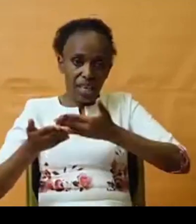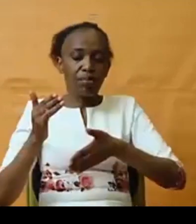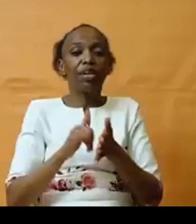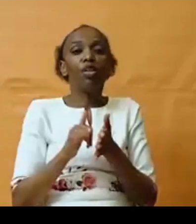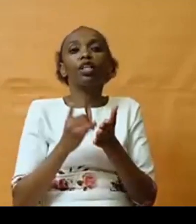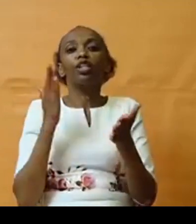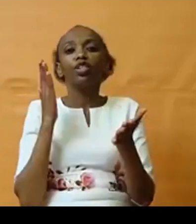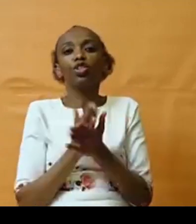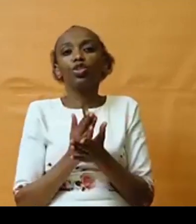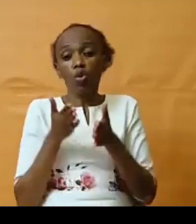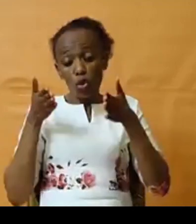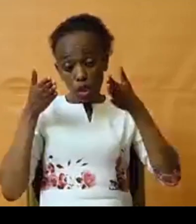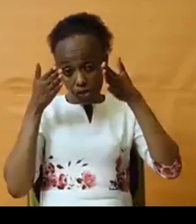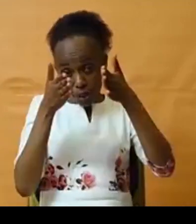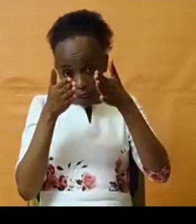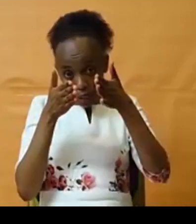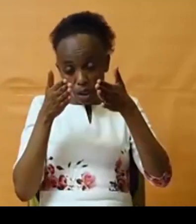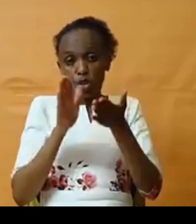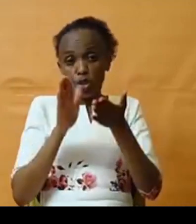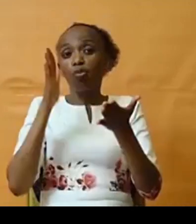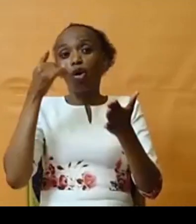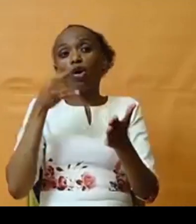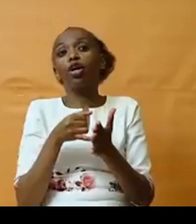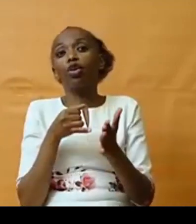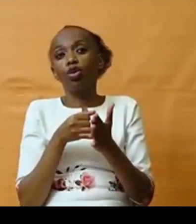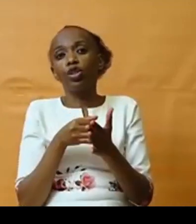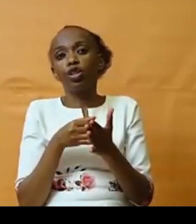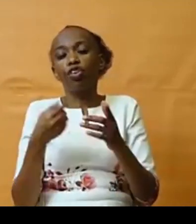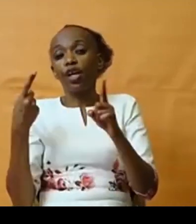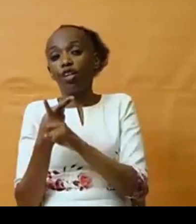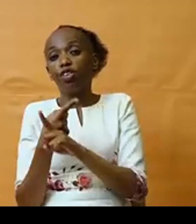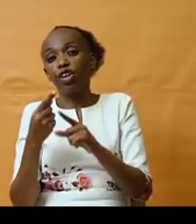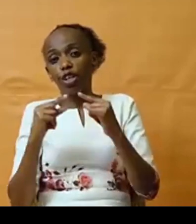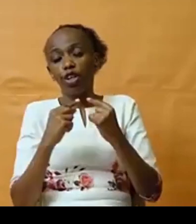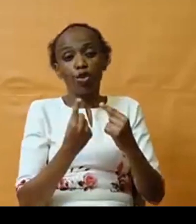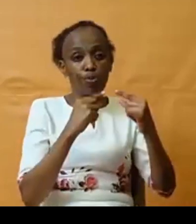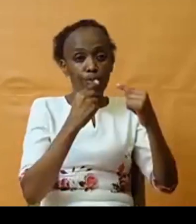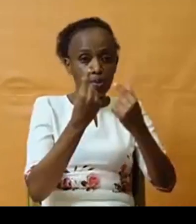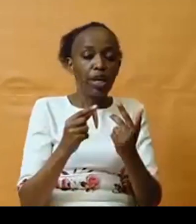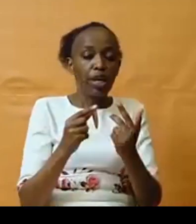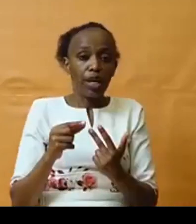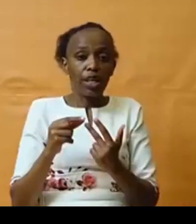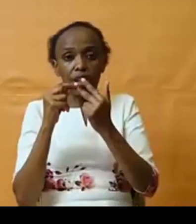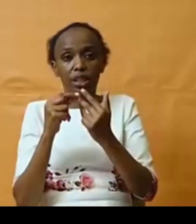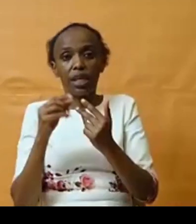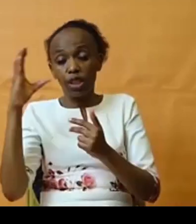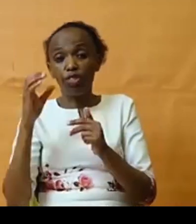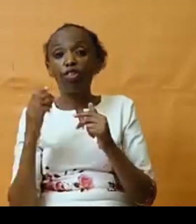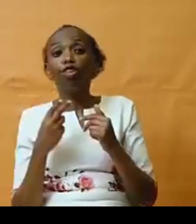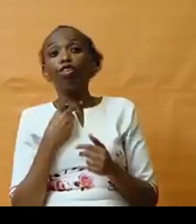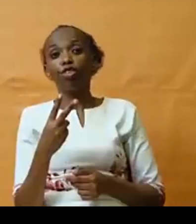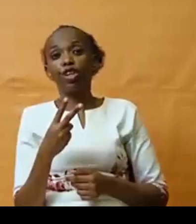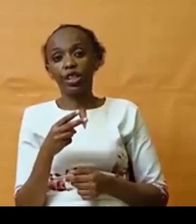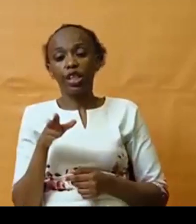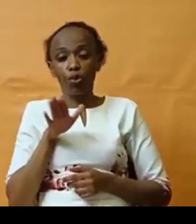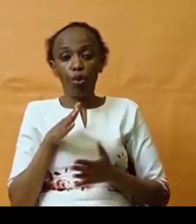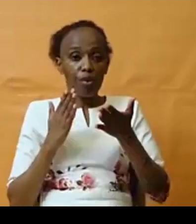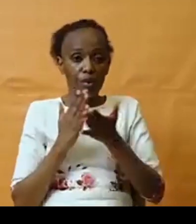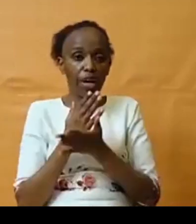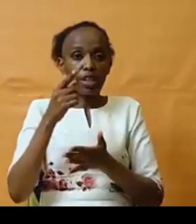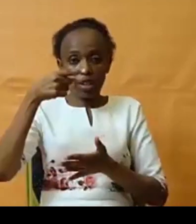to be more inclusive of the different groups, particularly civil voices, women's rights groups, to be